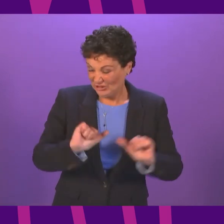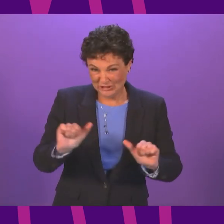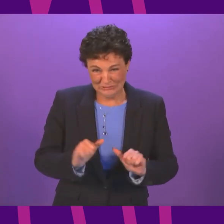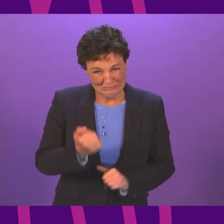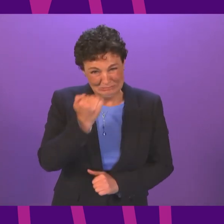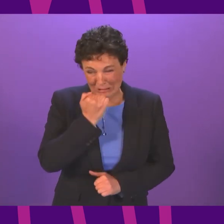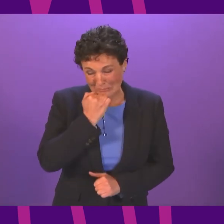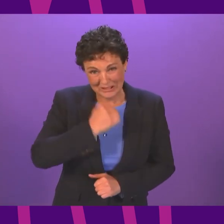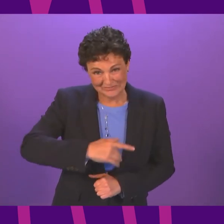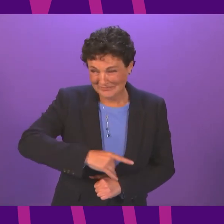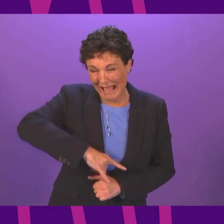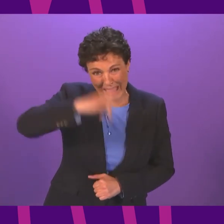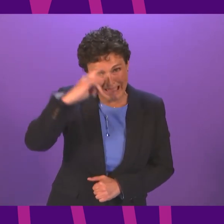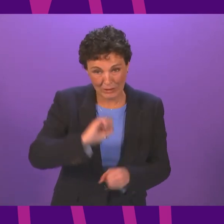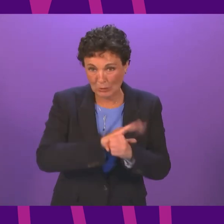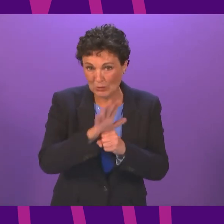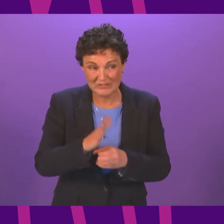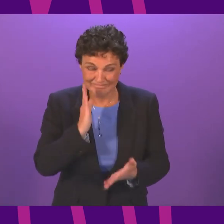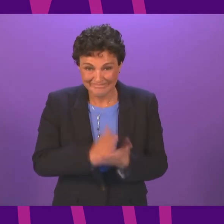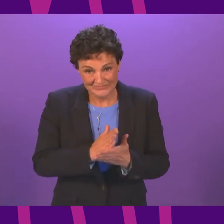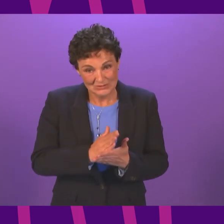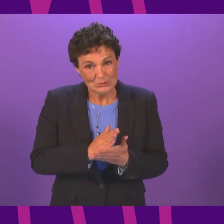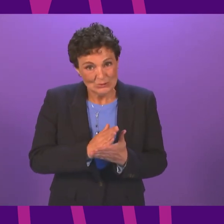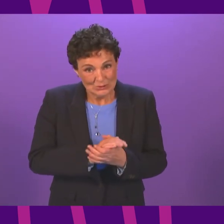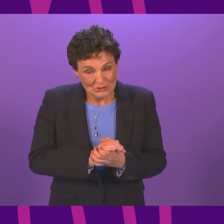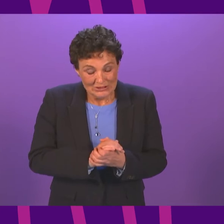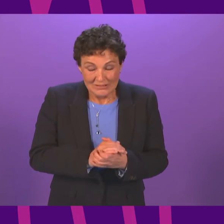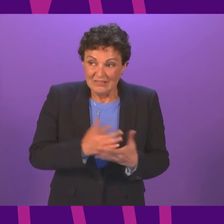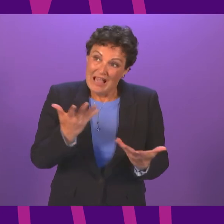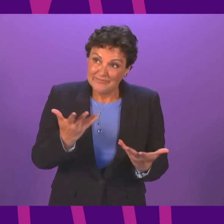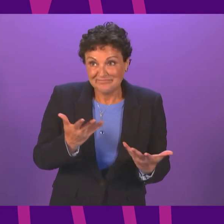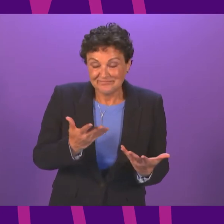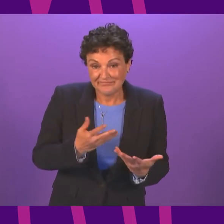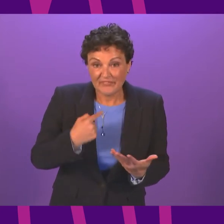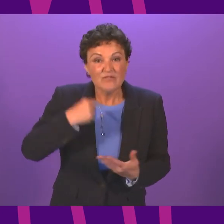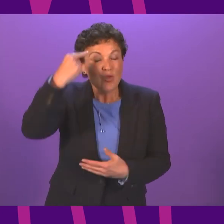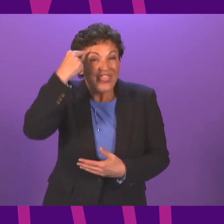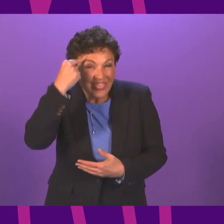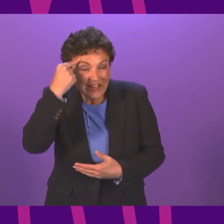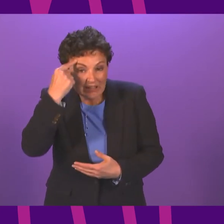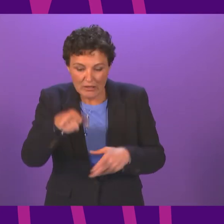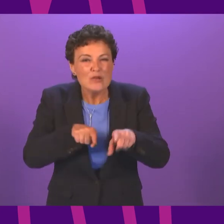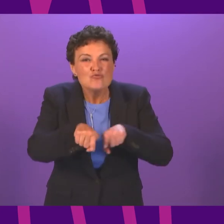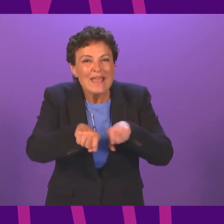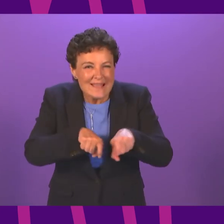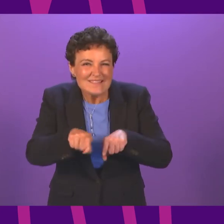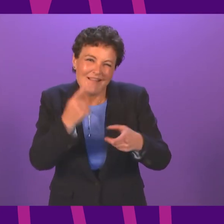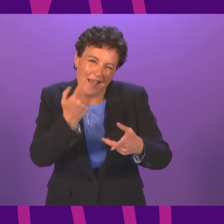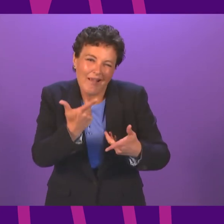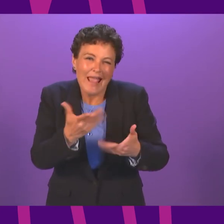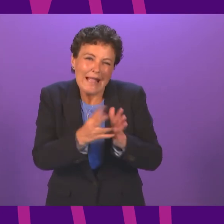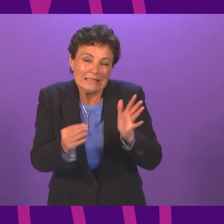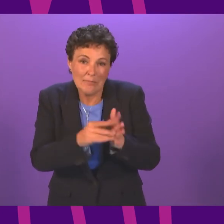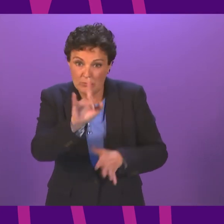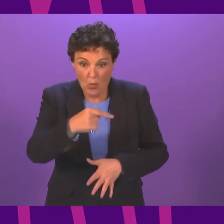cases being recorded is a significant consideration. To use the race analogy that many have used before, we